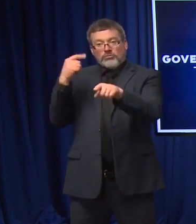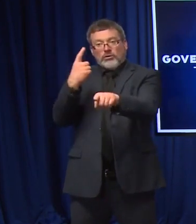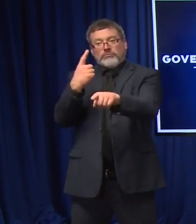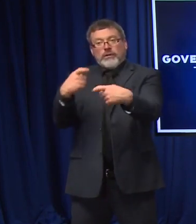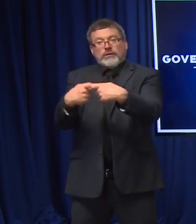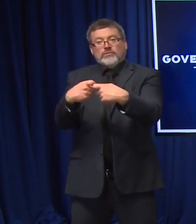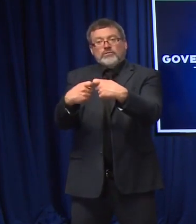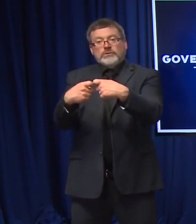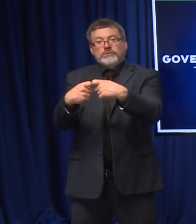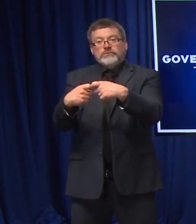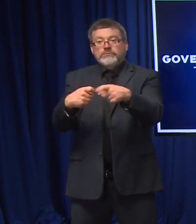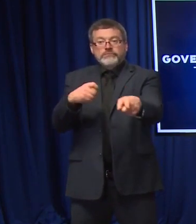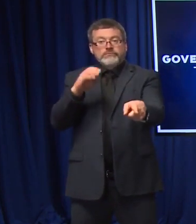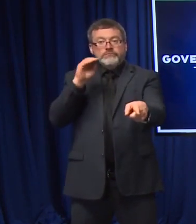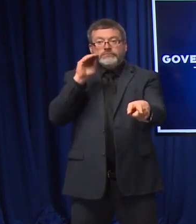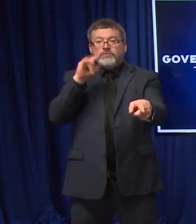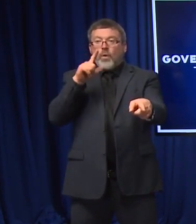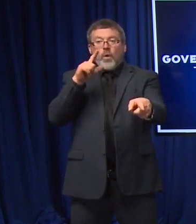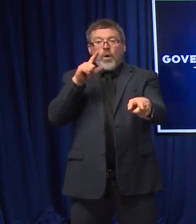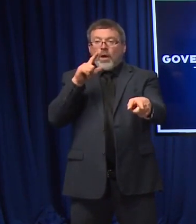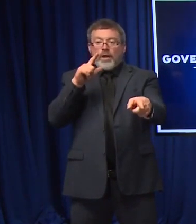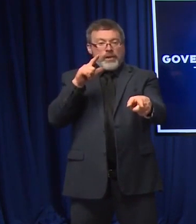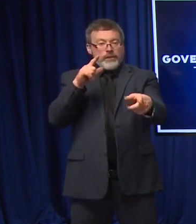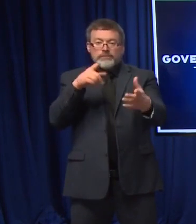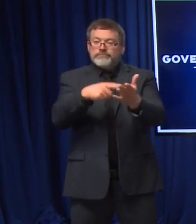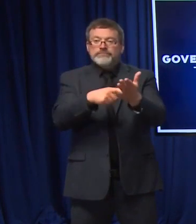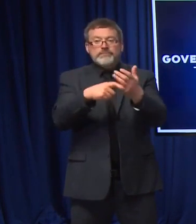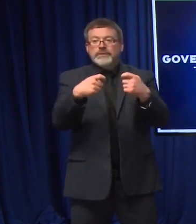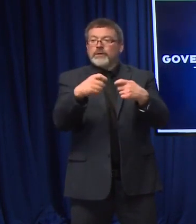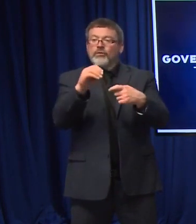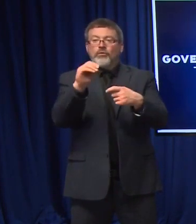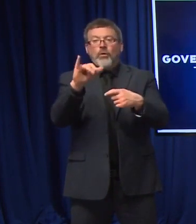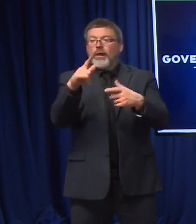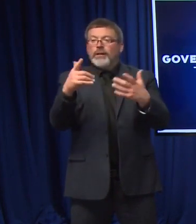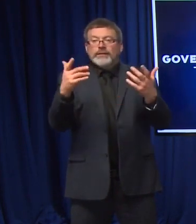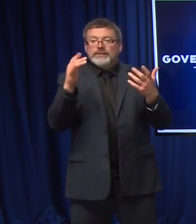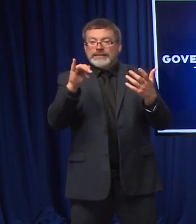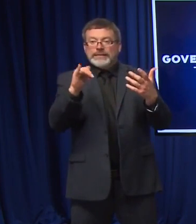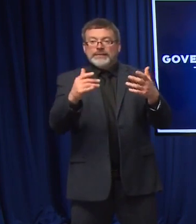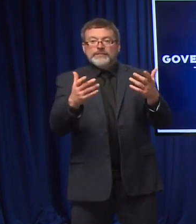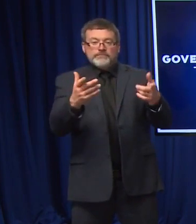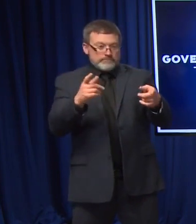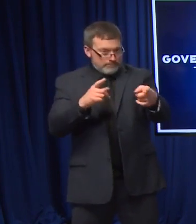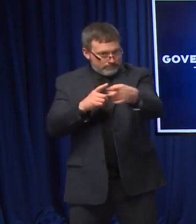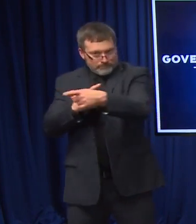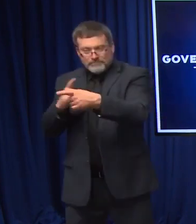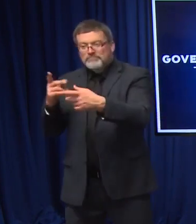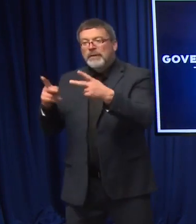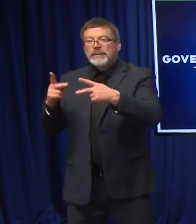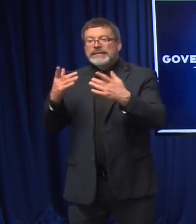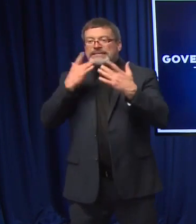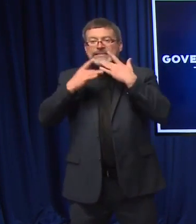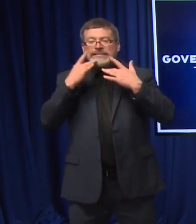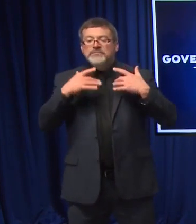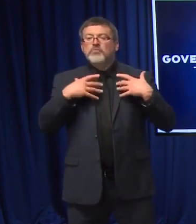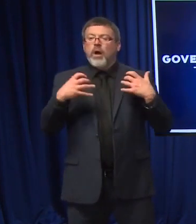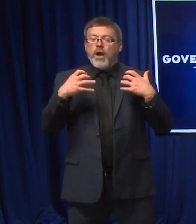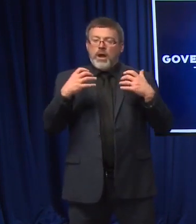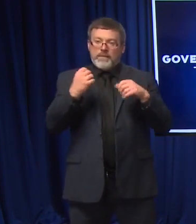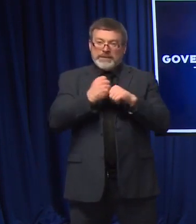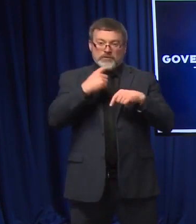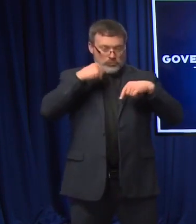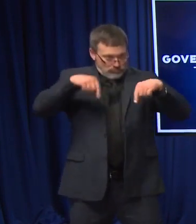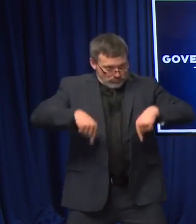heat in your homes anymore in states. That's the extremities that people are going to, and so I think they want to make sure that we're hedging against